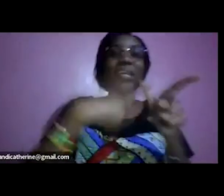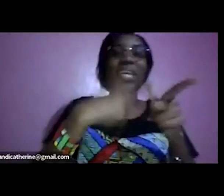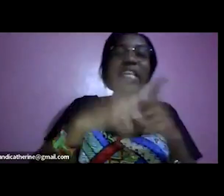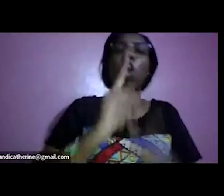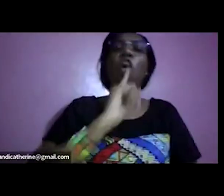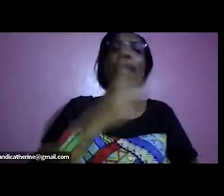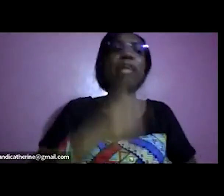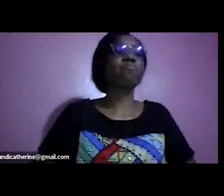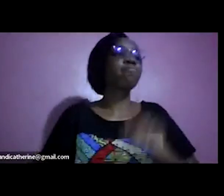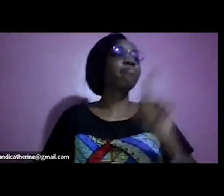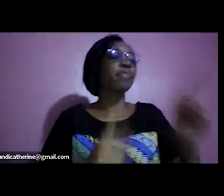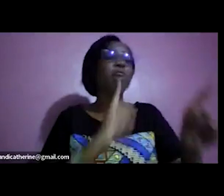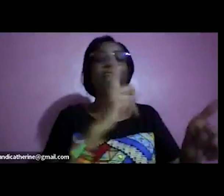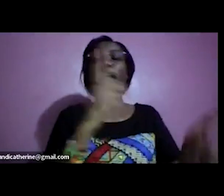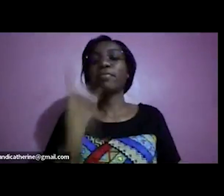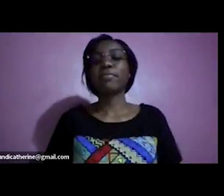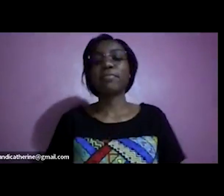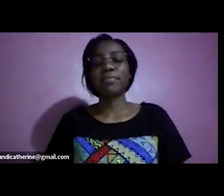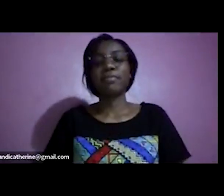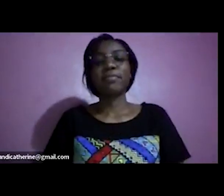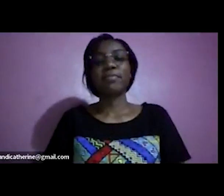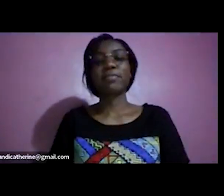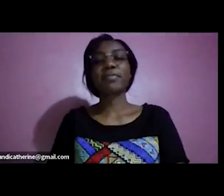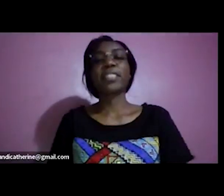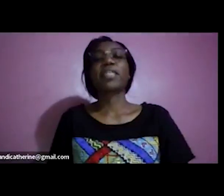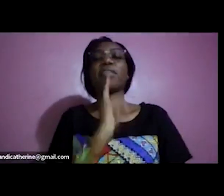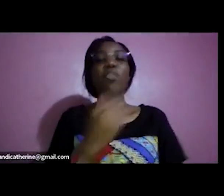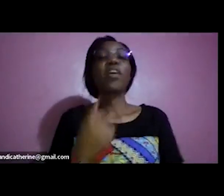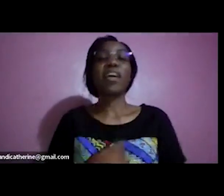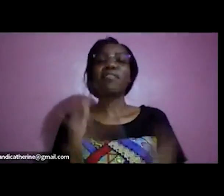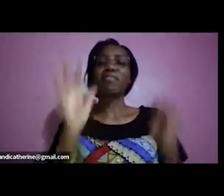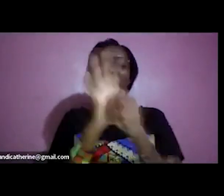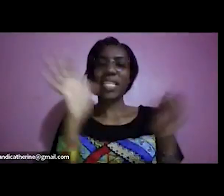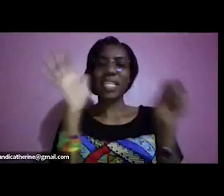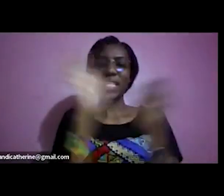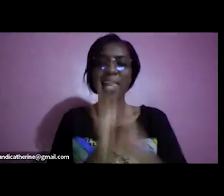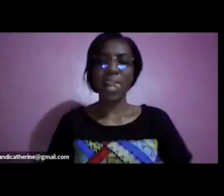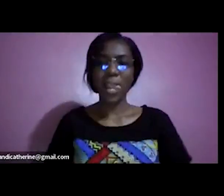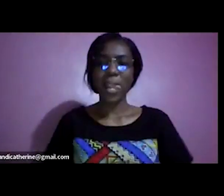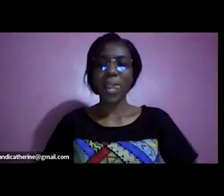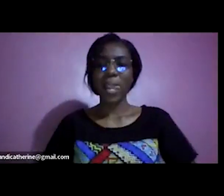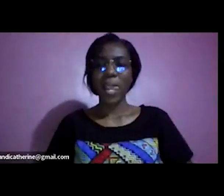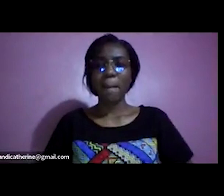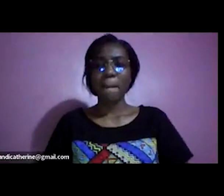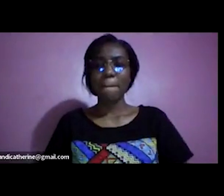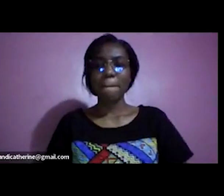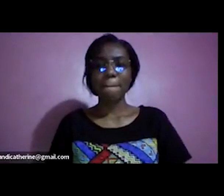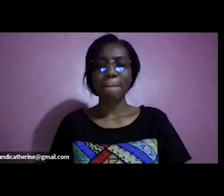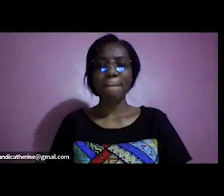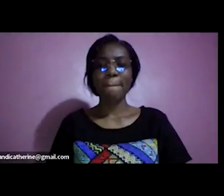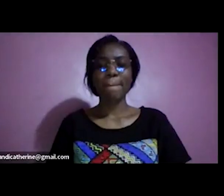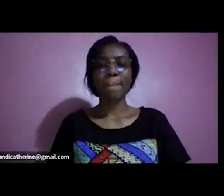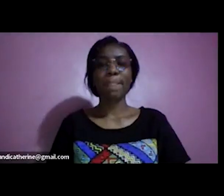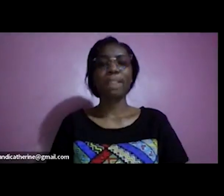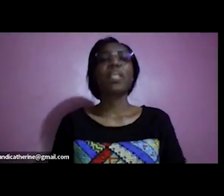yeah so i think uh quite a lot of takeaways uh uh talking pays